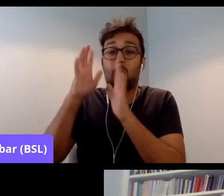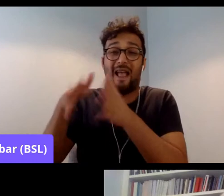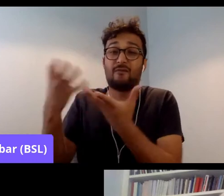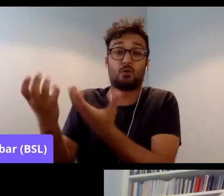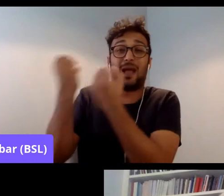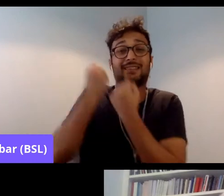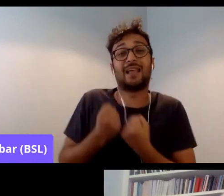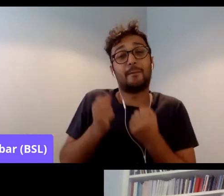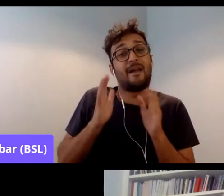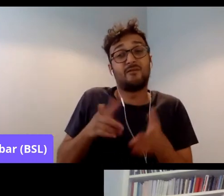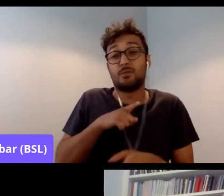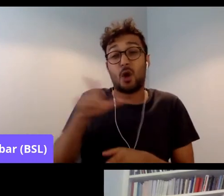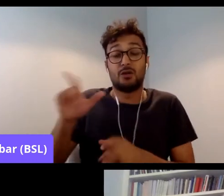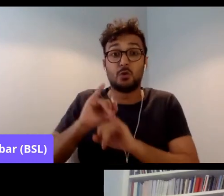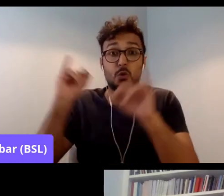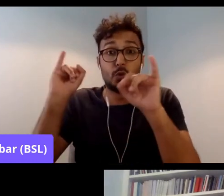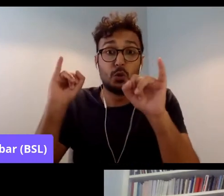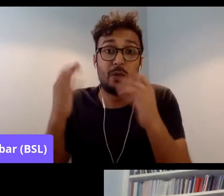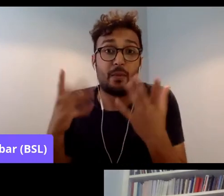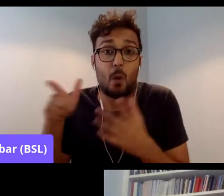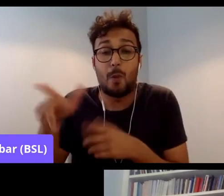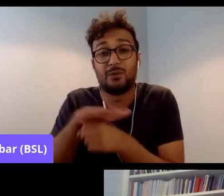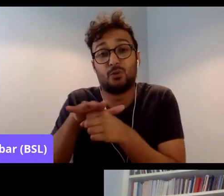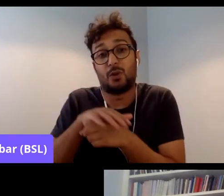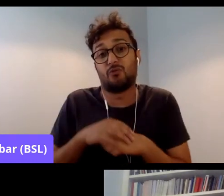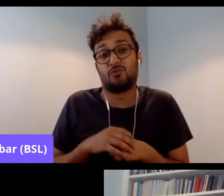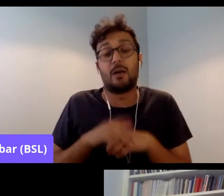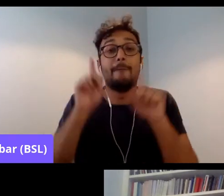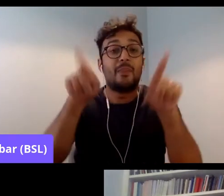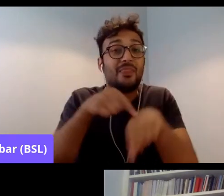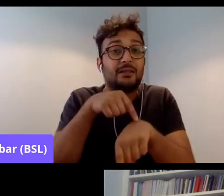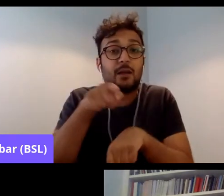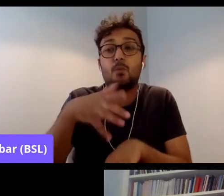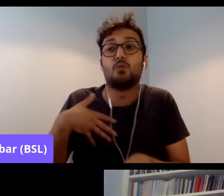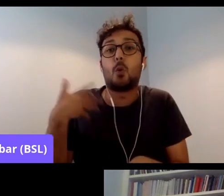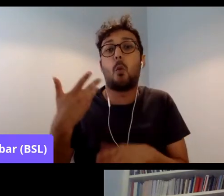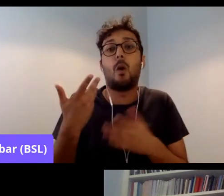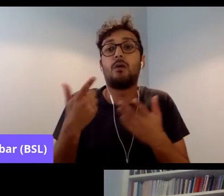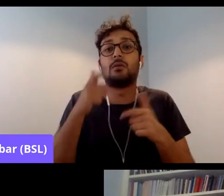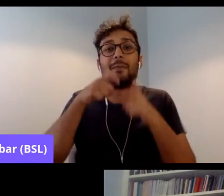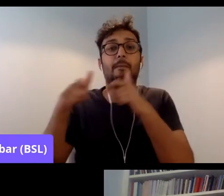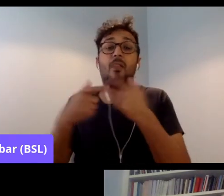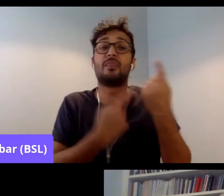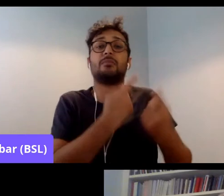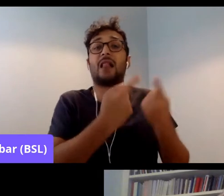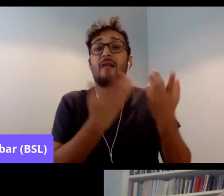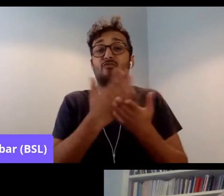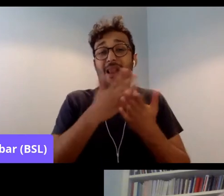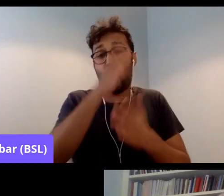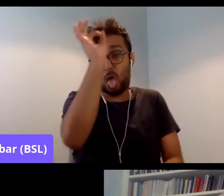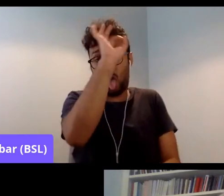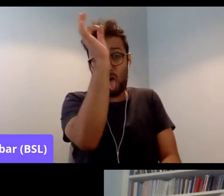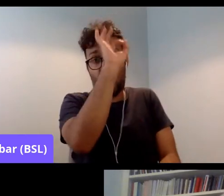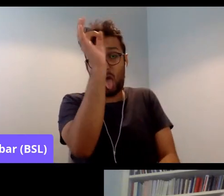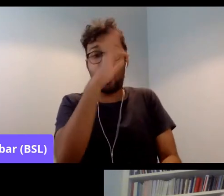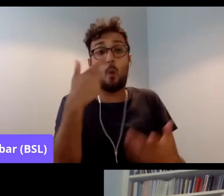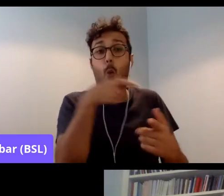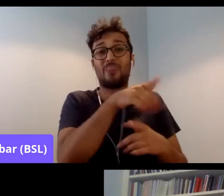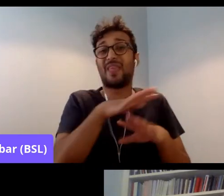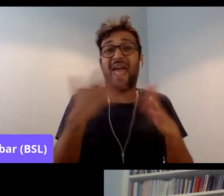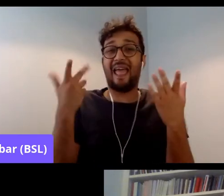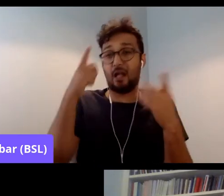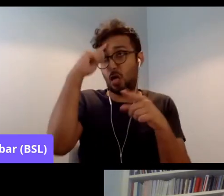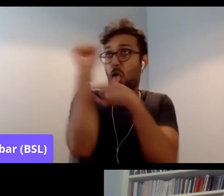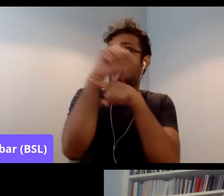But you don't want you don't want you don't want to unleash and drive other people who are ignorant or don't understand the